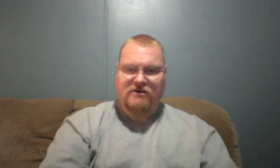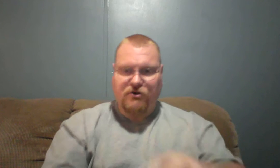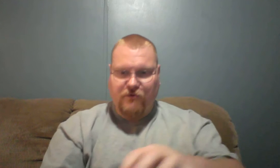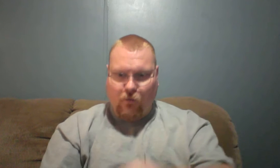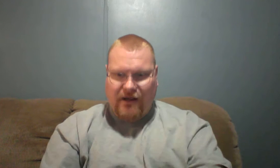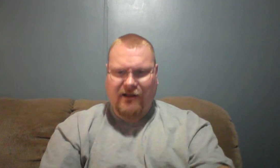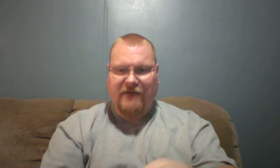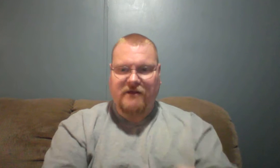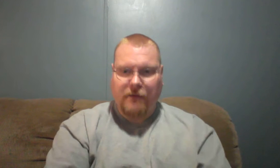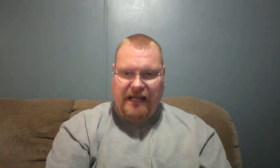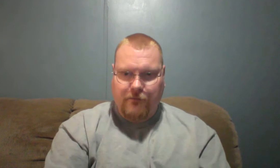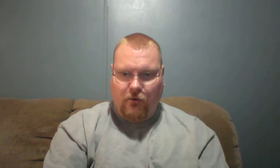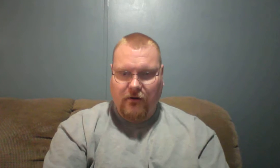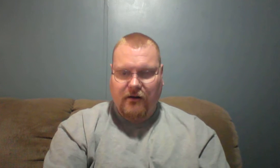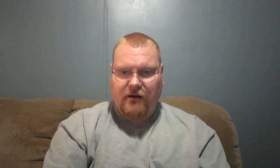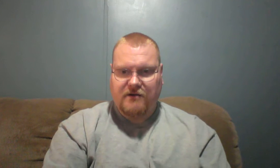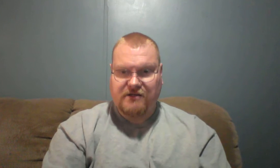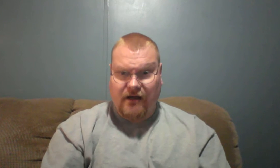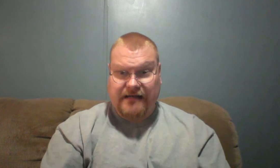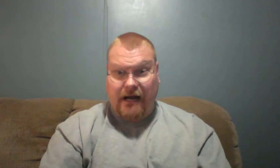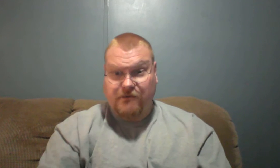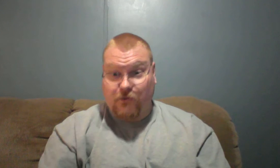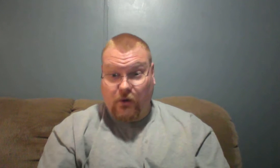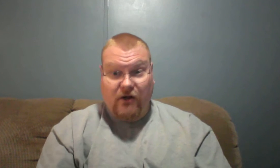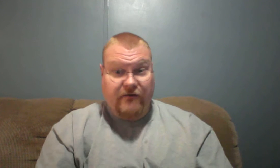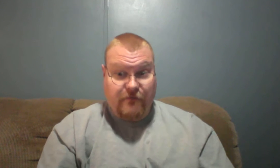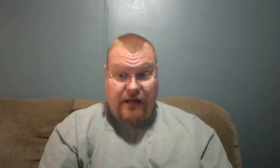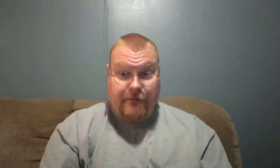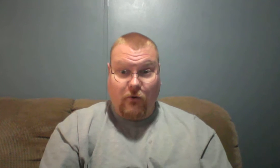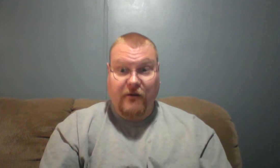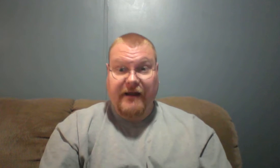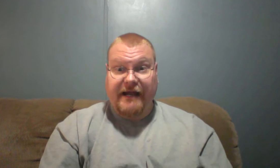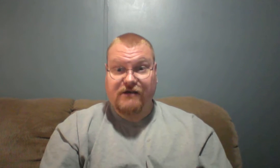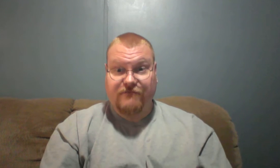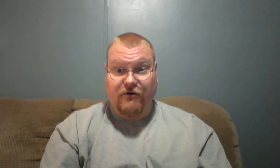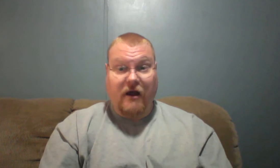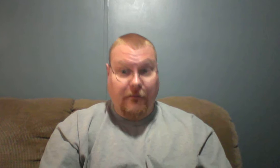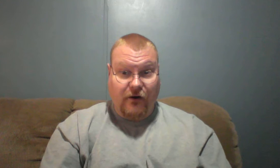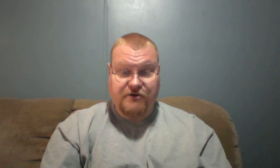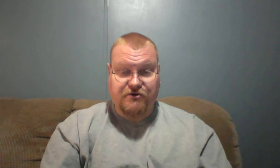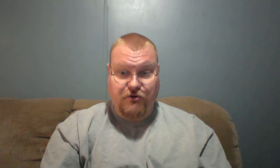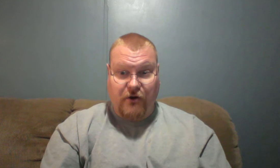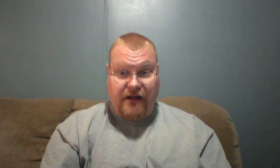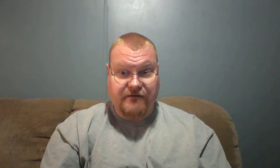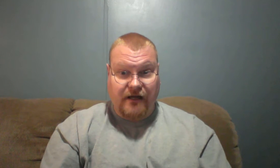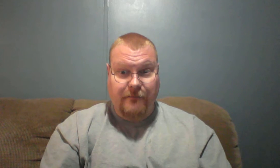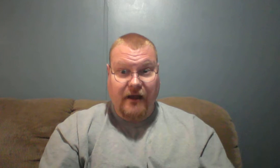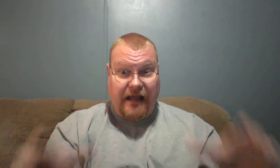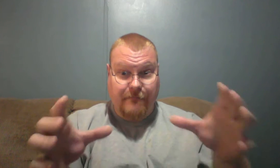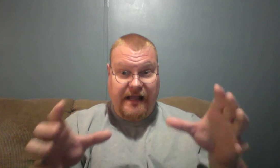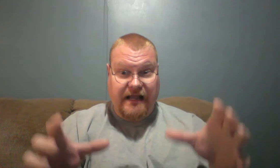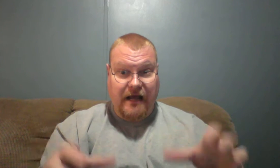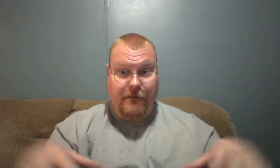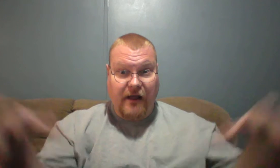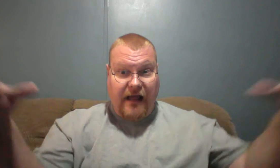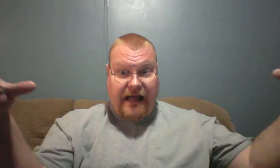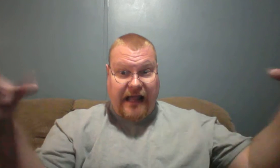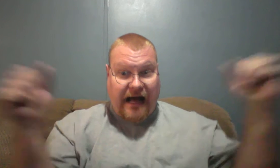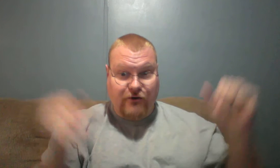to the will of the people. Because a lot of times the will of the people is for a person to craft up and make up a idol